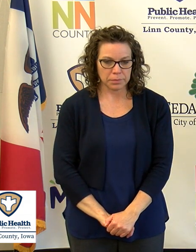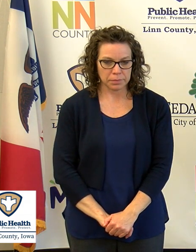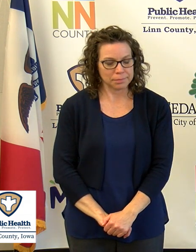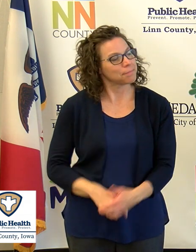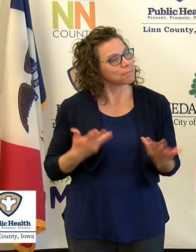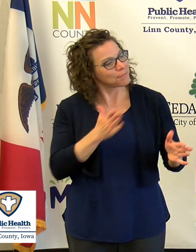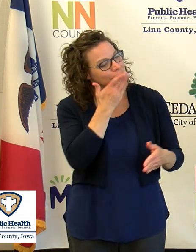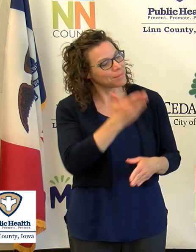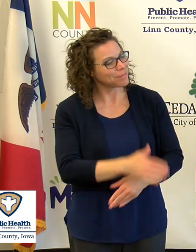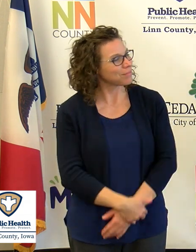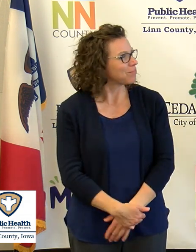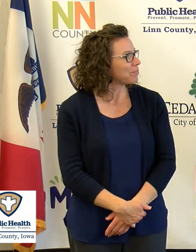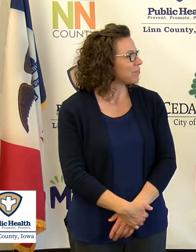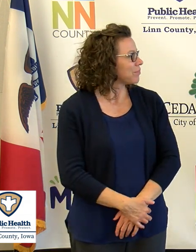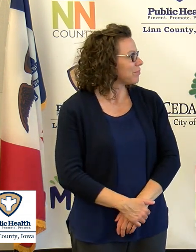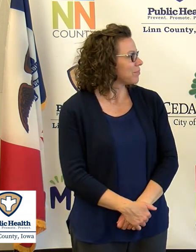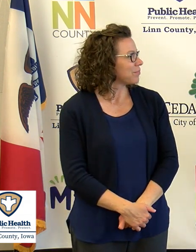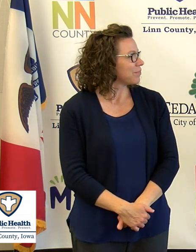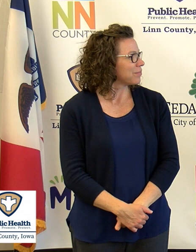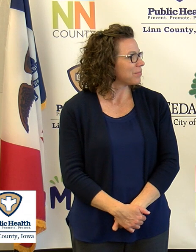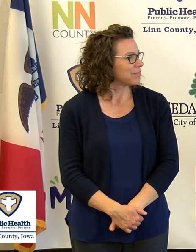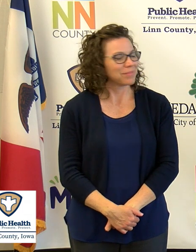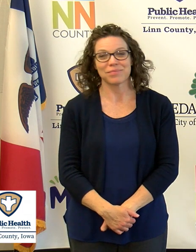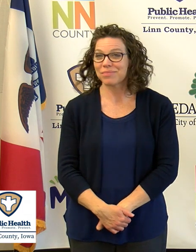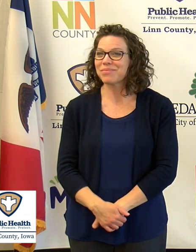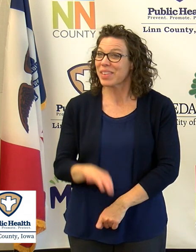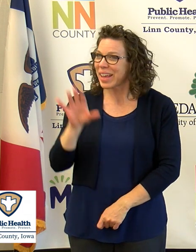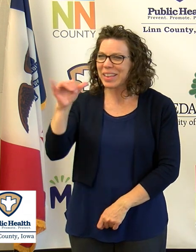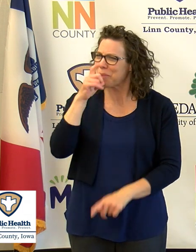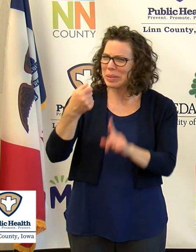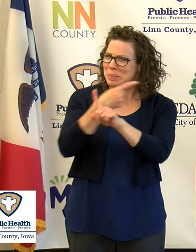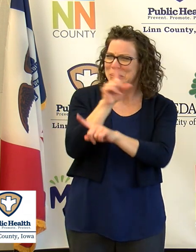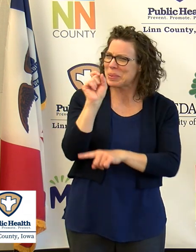That's it. Thank you. That wasn't that wasn't off the beaten path question.